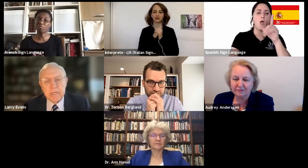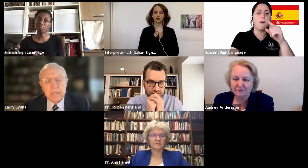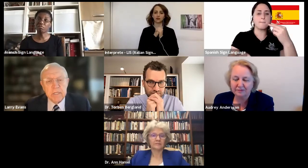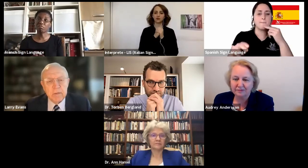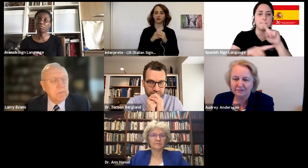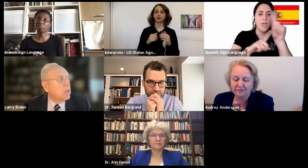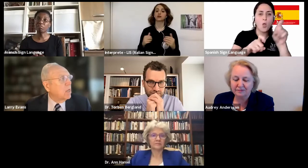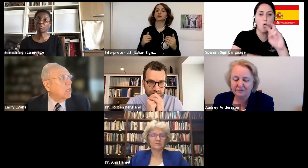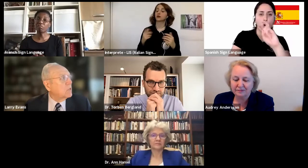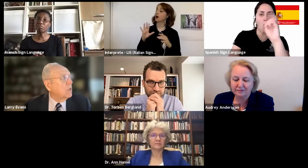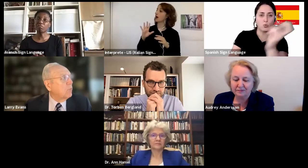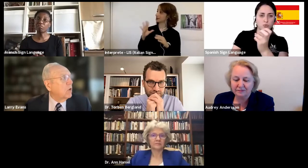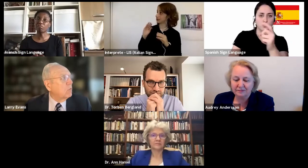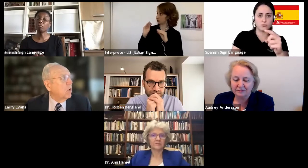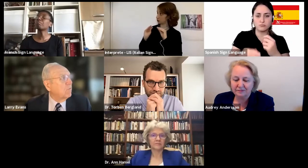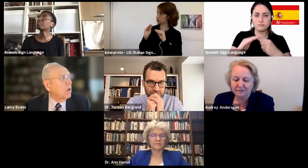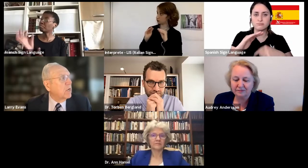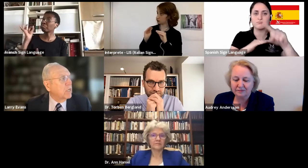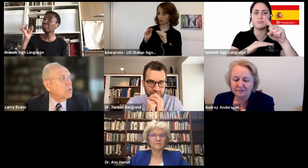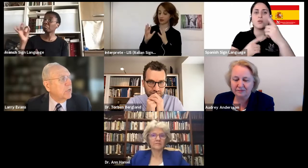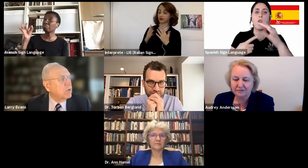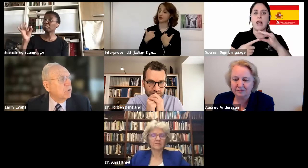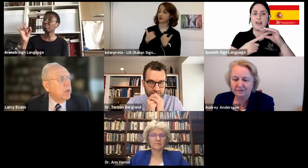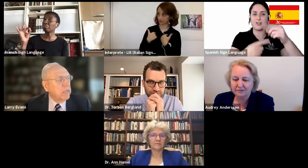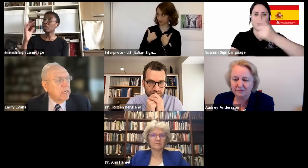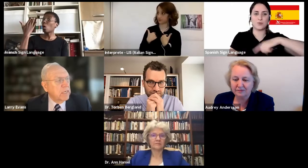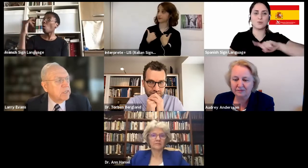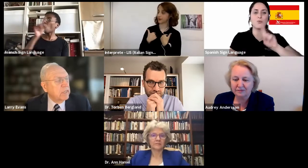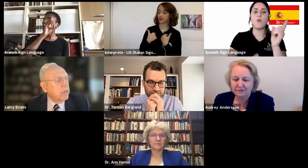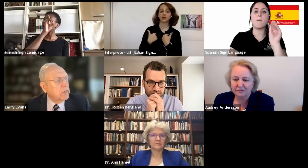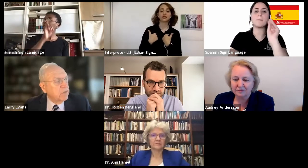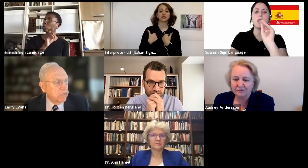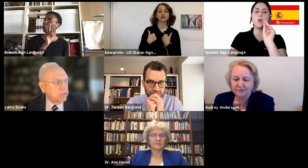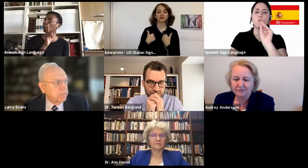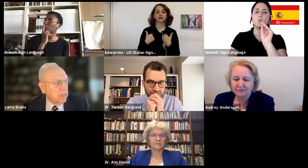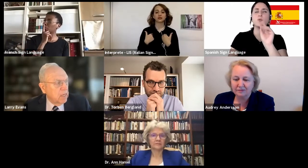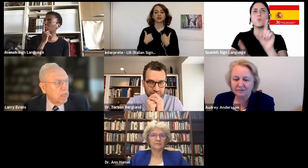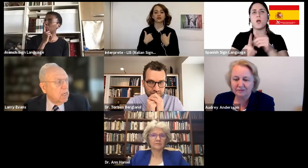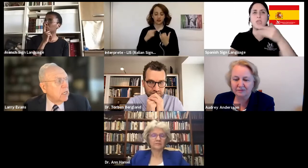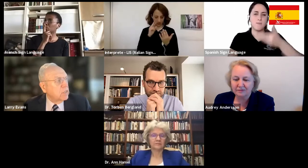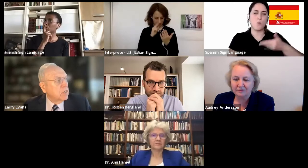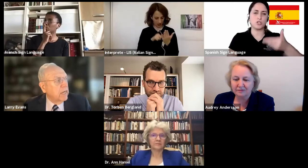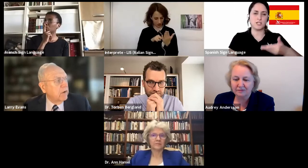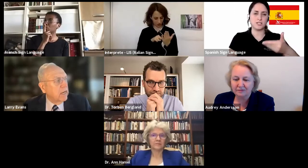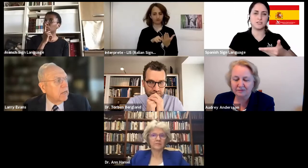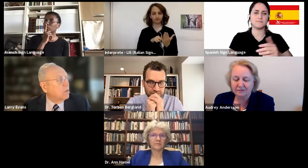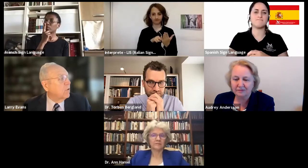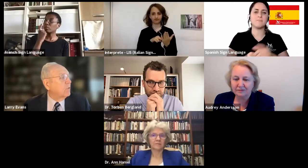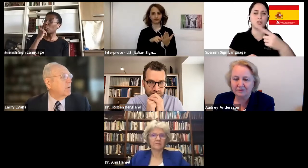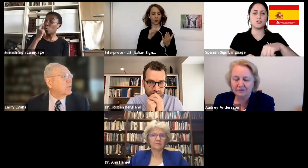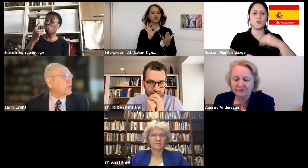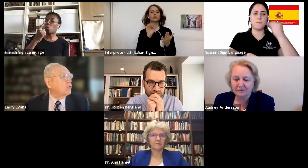leaders. And it's, um, it's an important one for us as leaders to recognize. And that is this, it says, Larry,